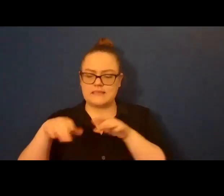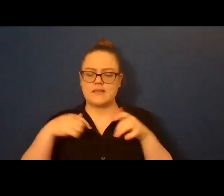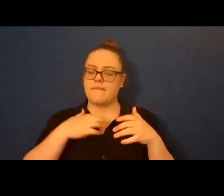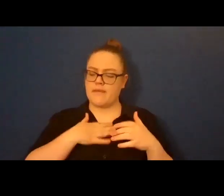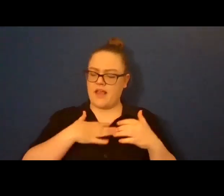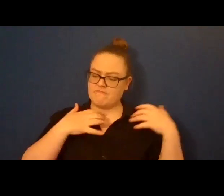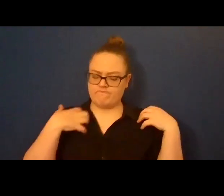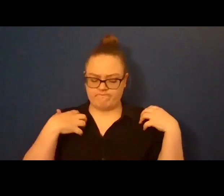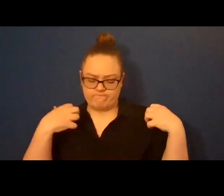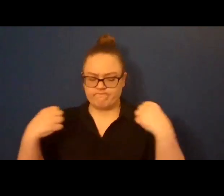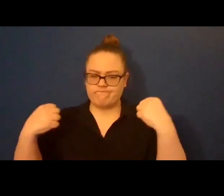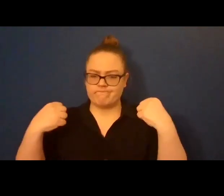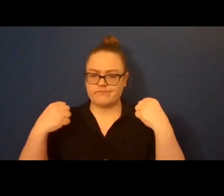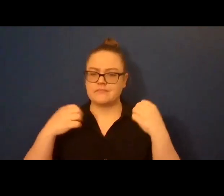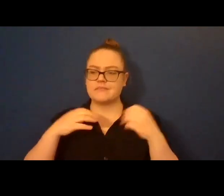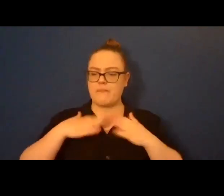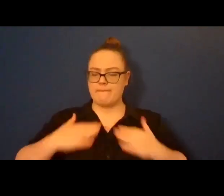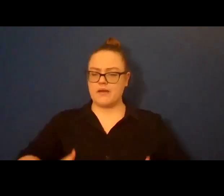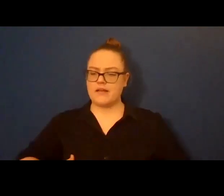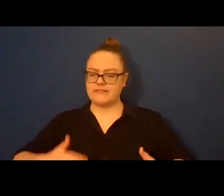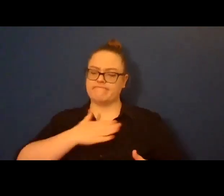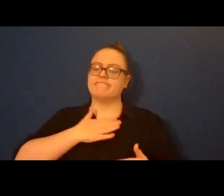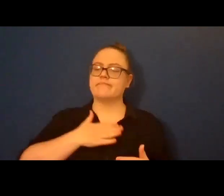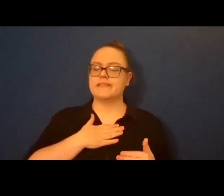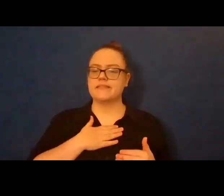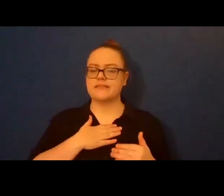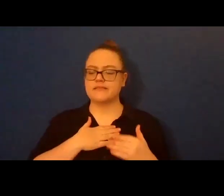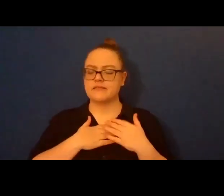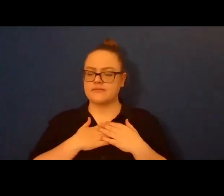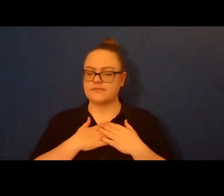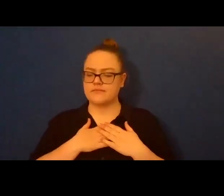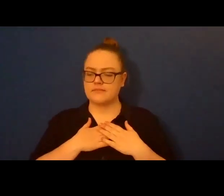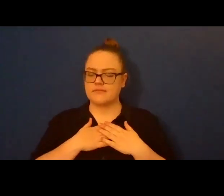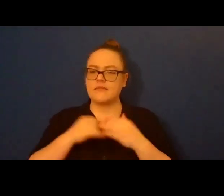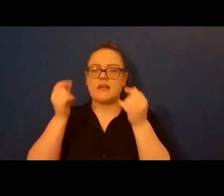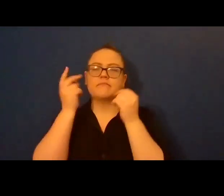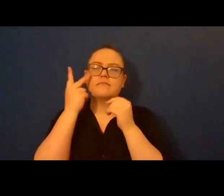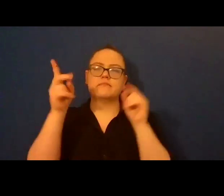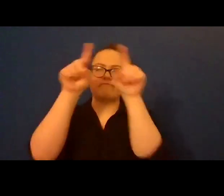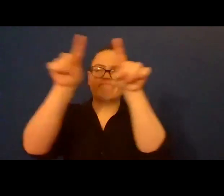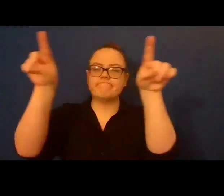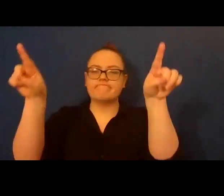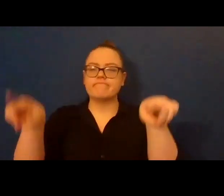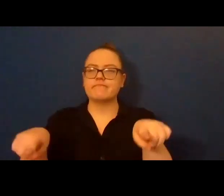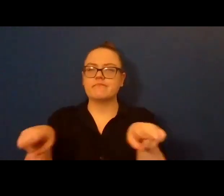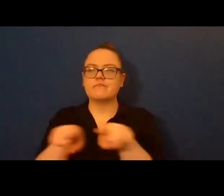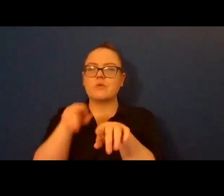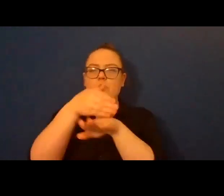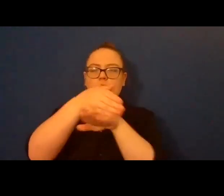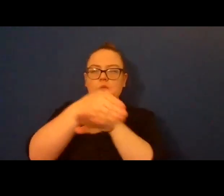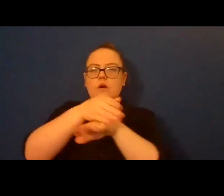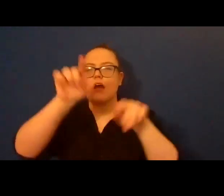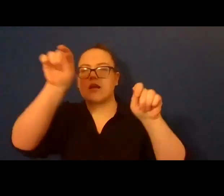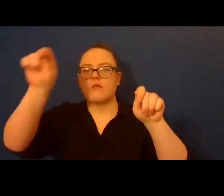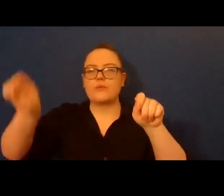This body, mine. The target, concentric rings painted on two by ten pine boards and drilled into the